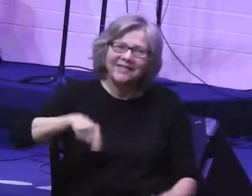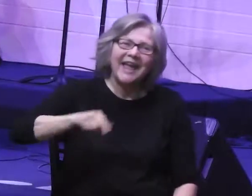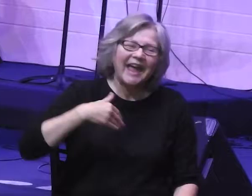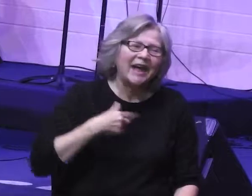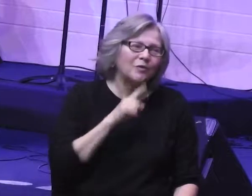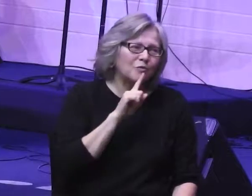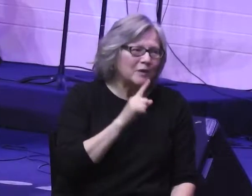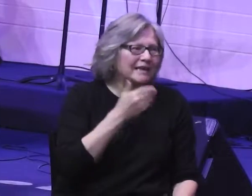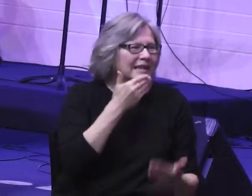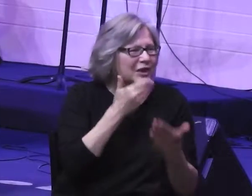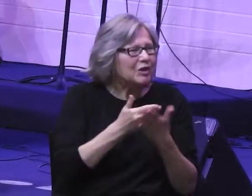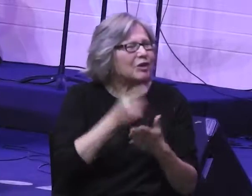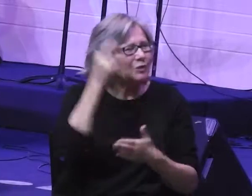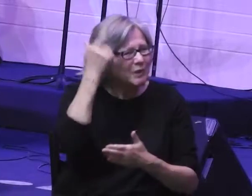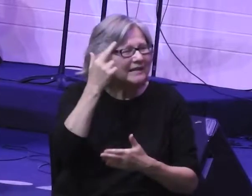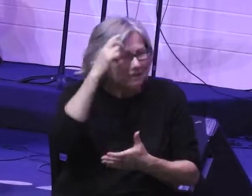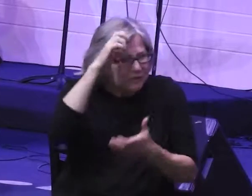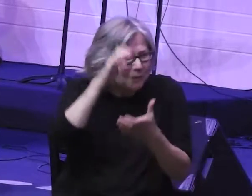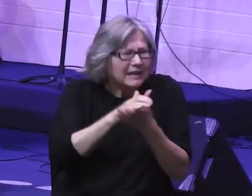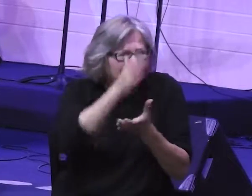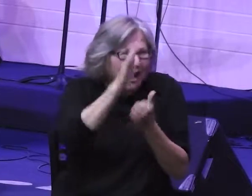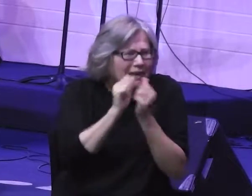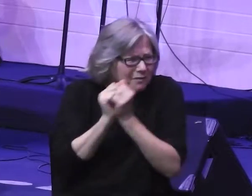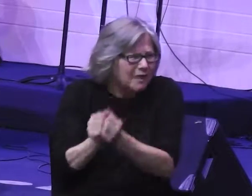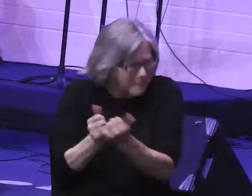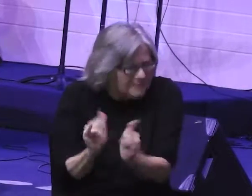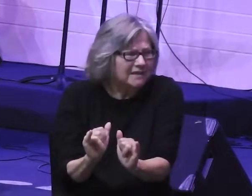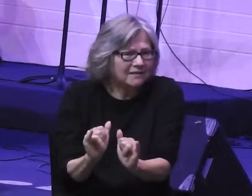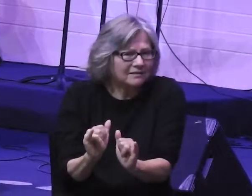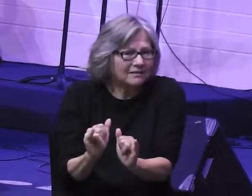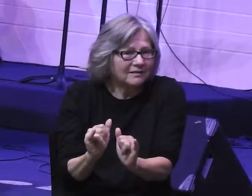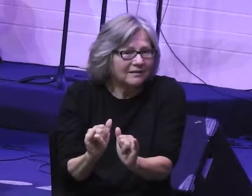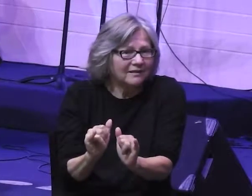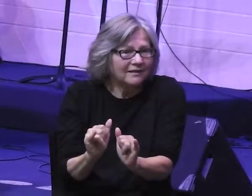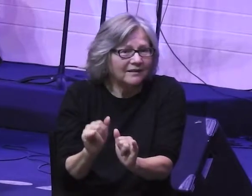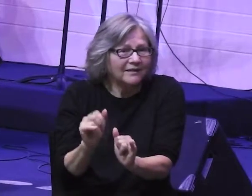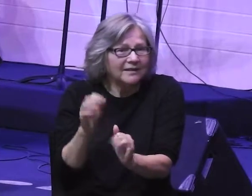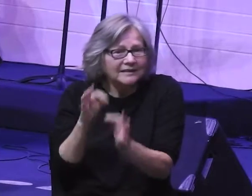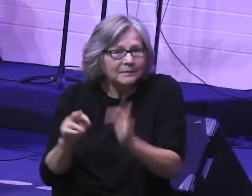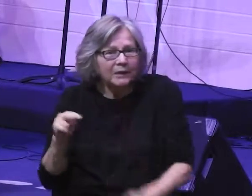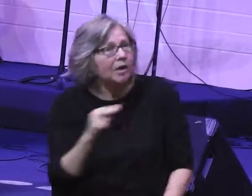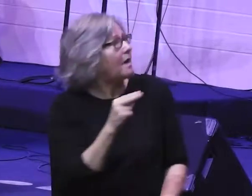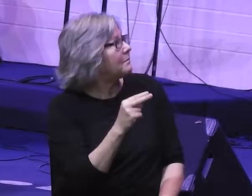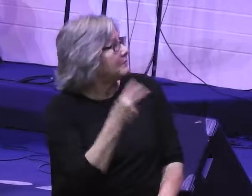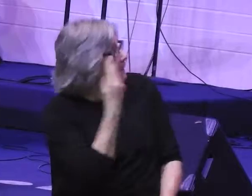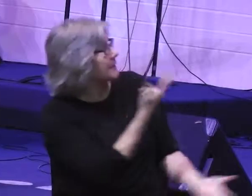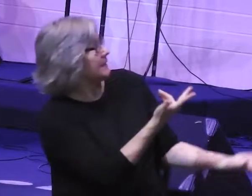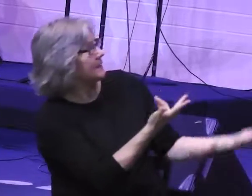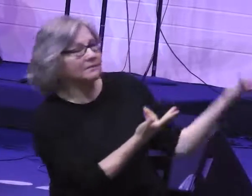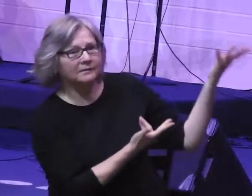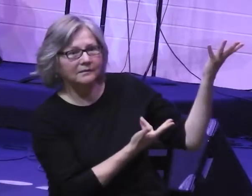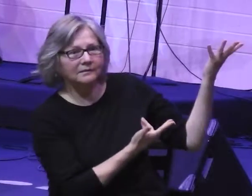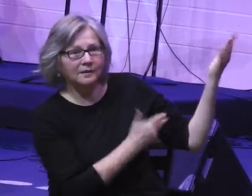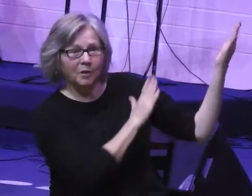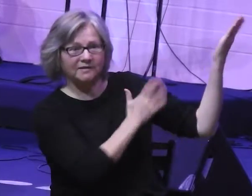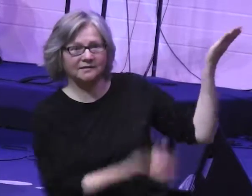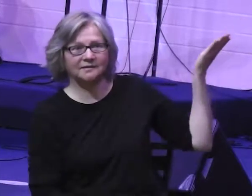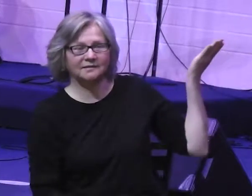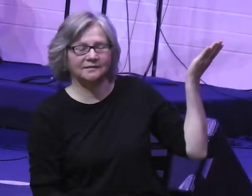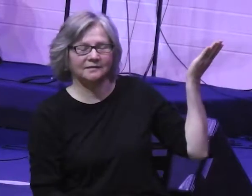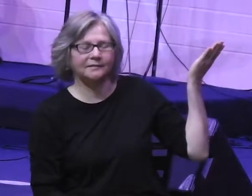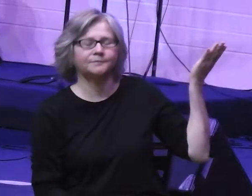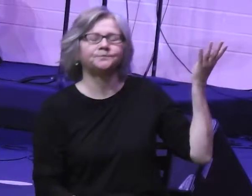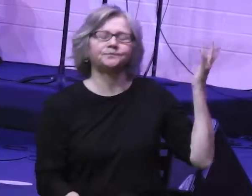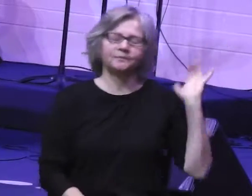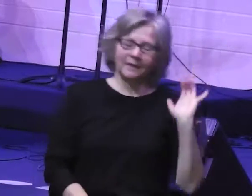really good reasons to believe that God was still with them. All they needed to do was look up. Now,